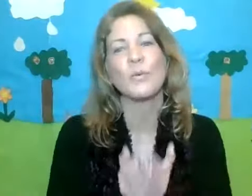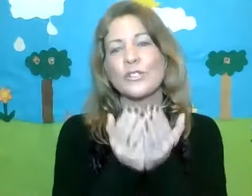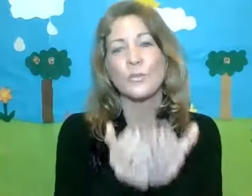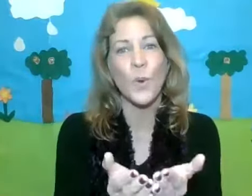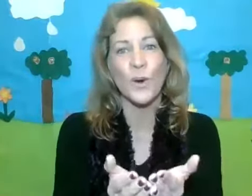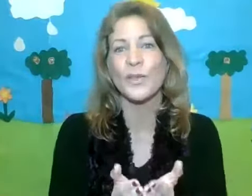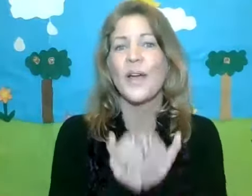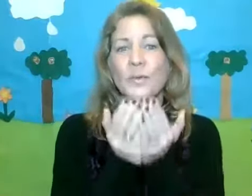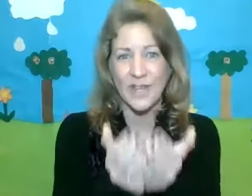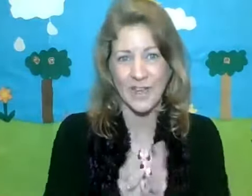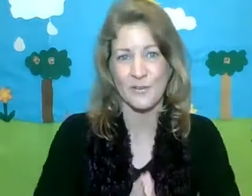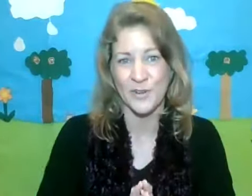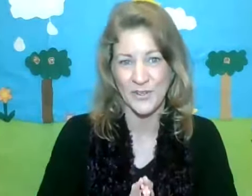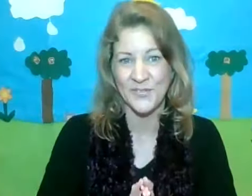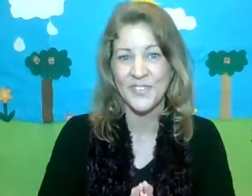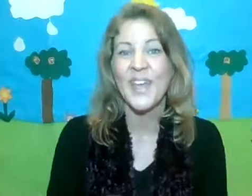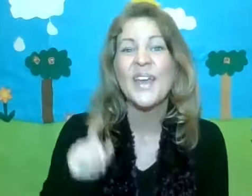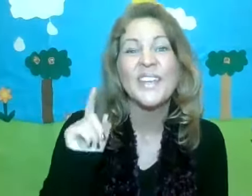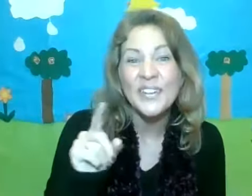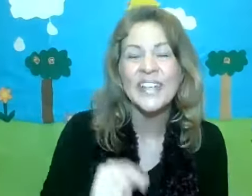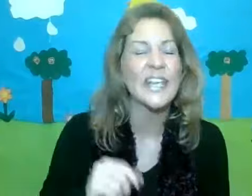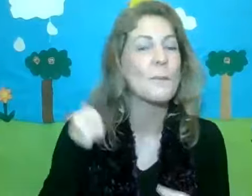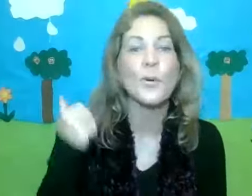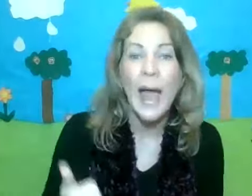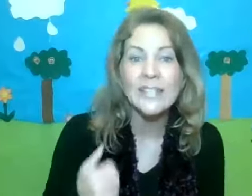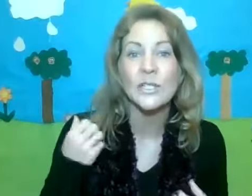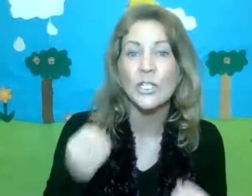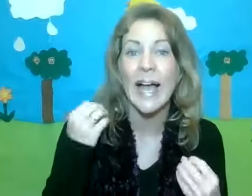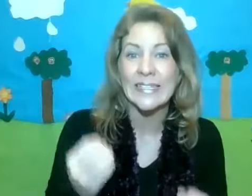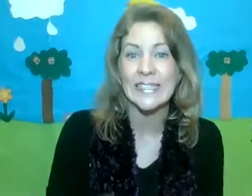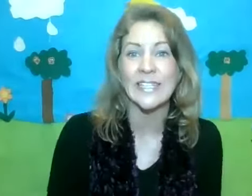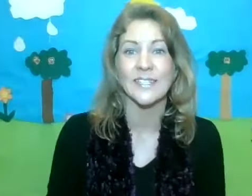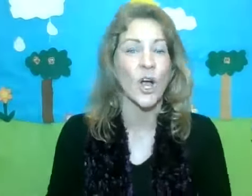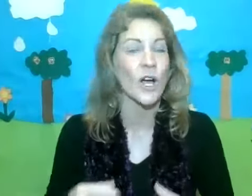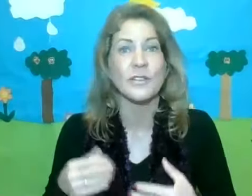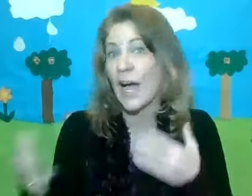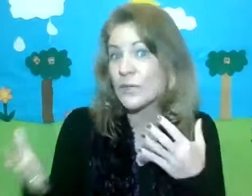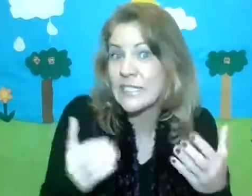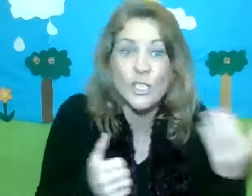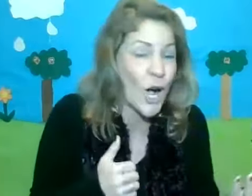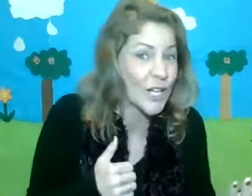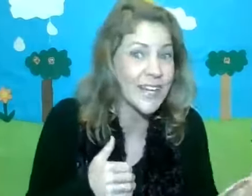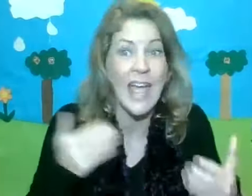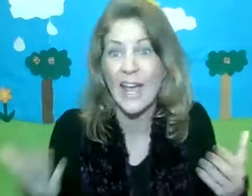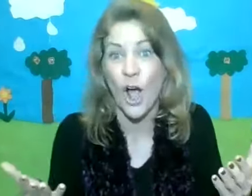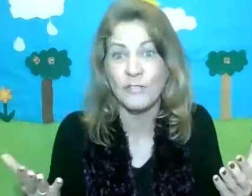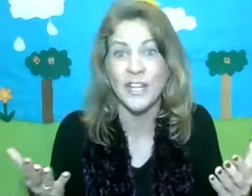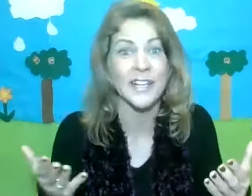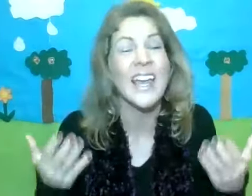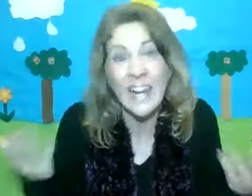we support you and we care for you. You're going to get practical ideas on how to teach online and offline and